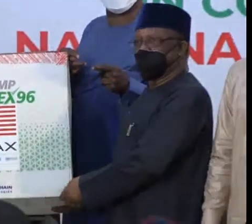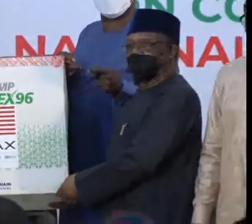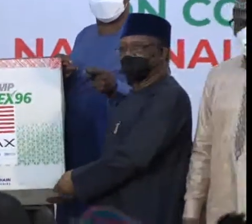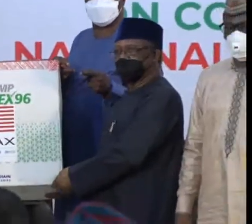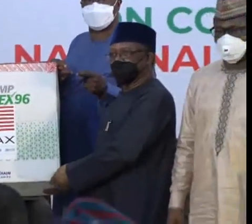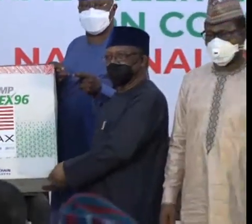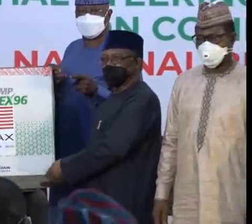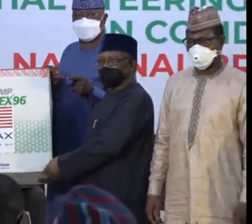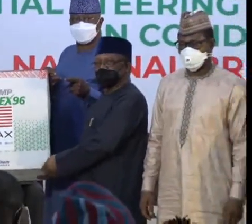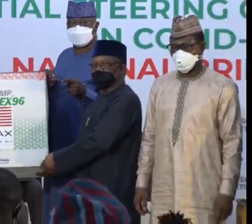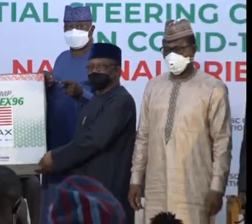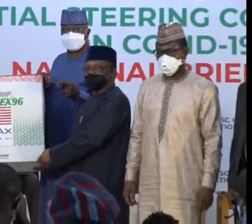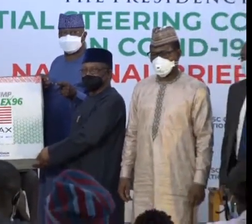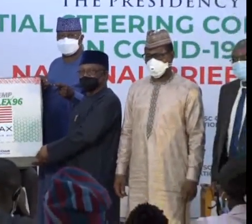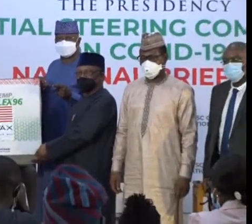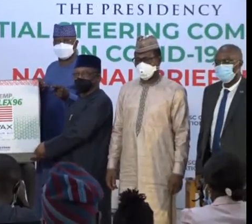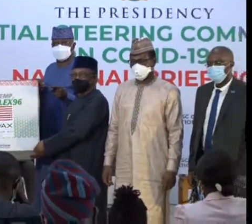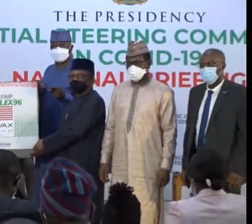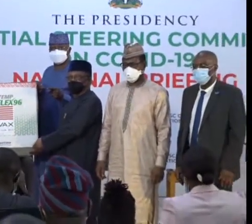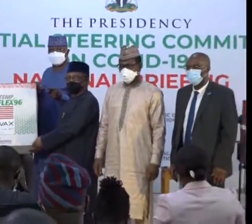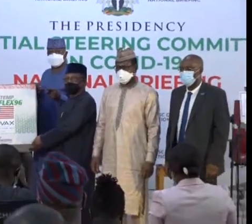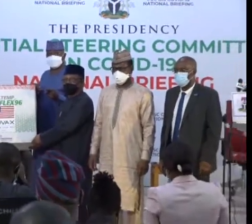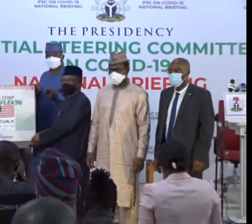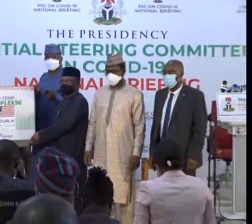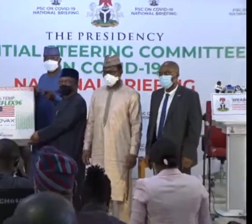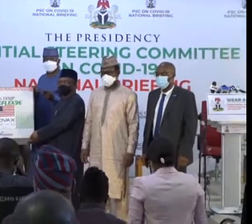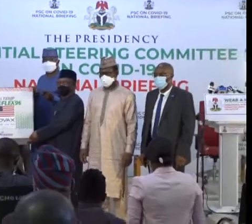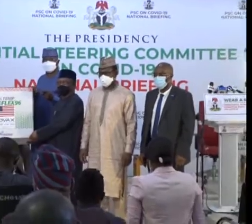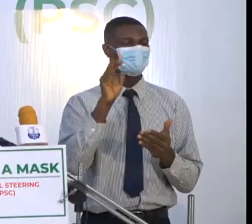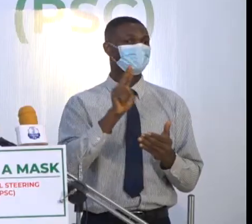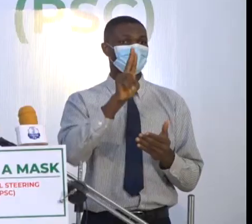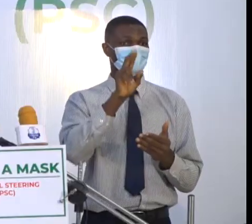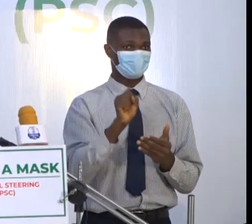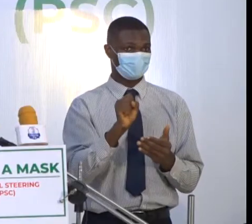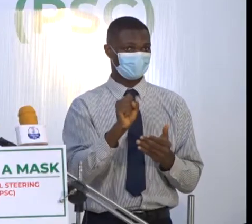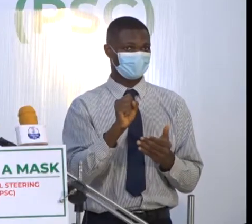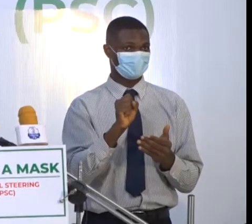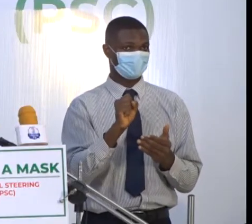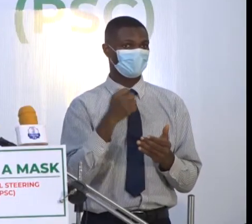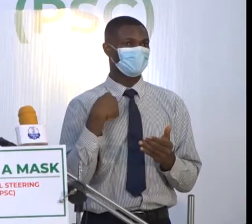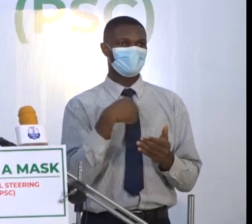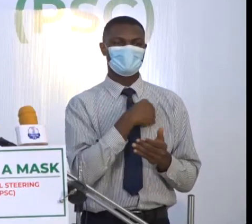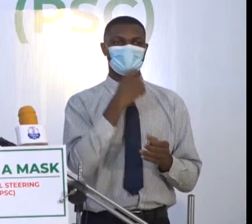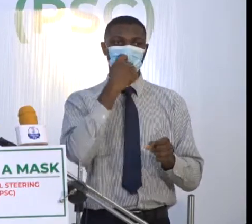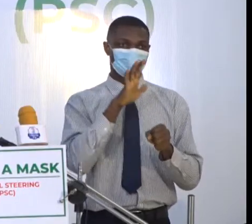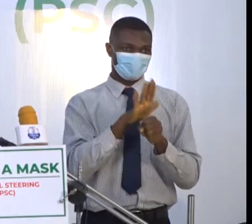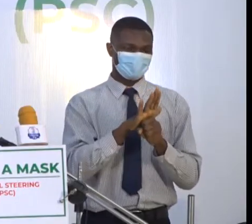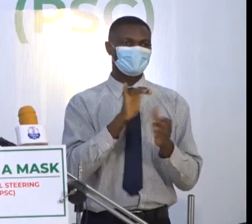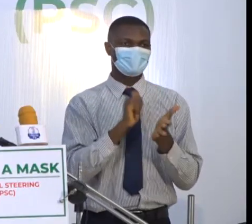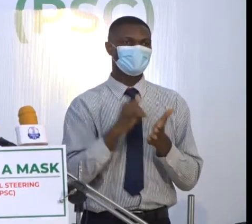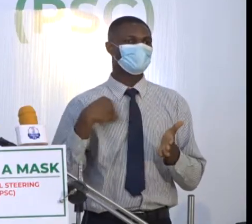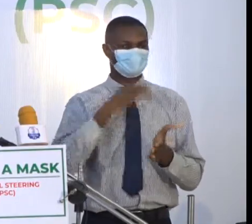We thank the government and the people of the United States for this gift and we promise that it will be utilized